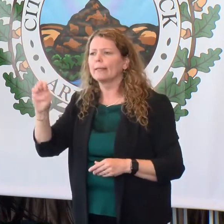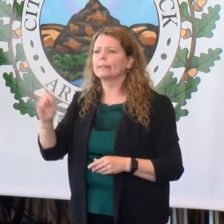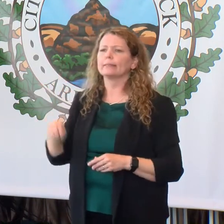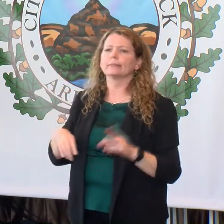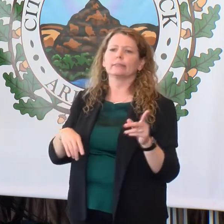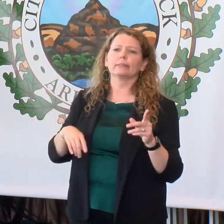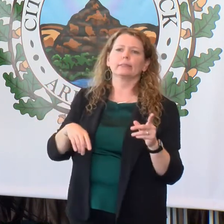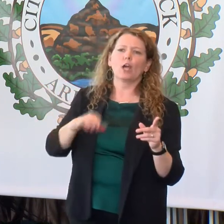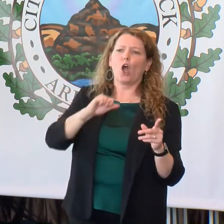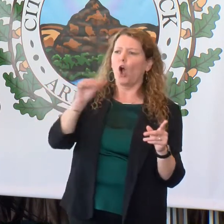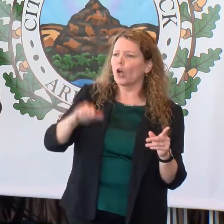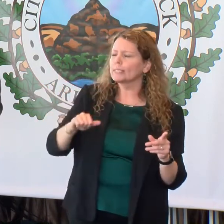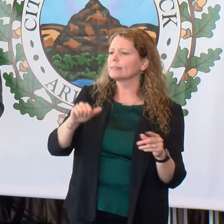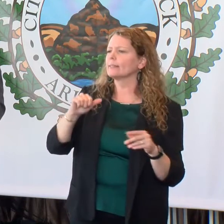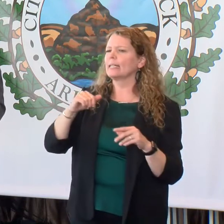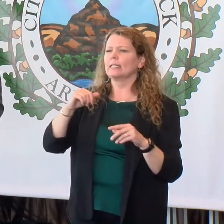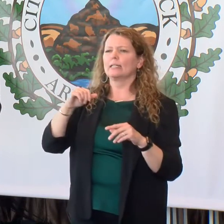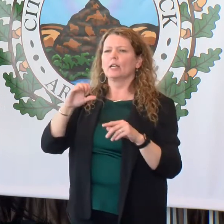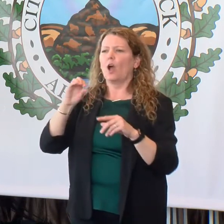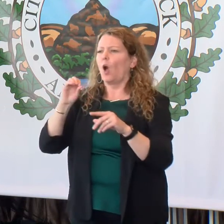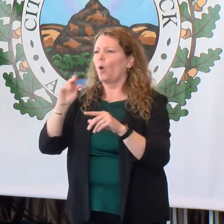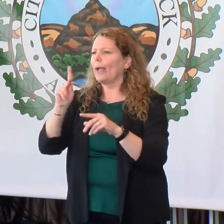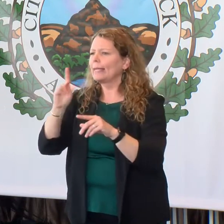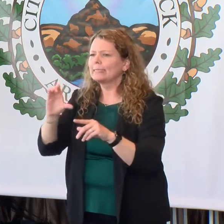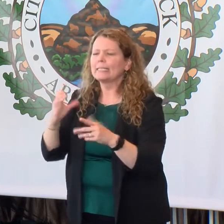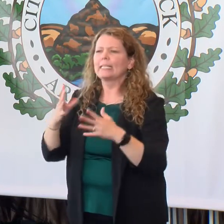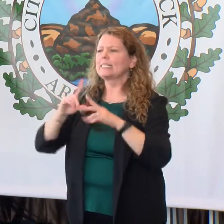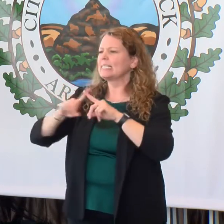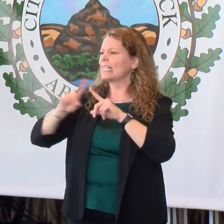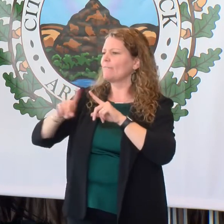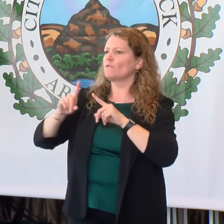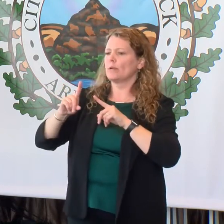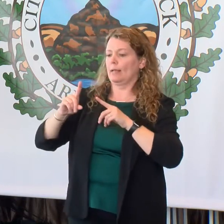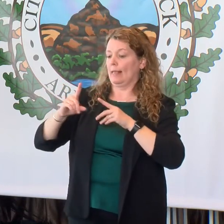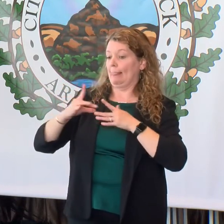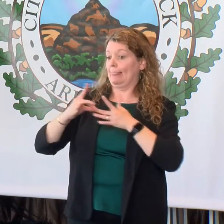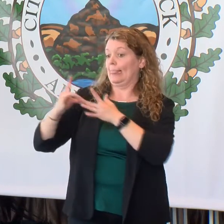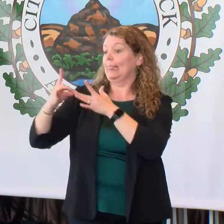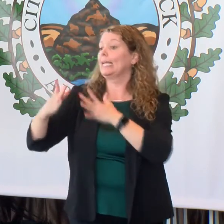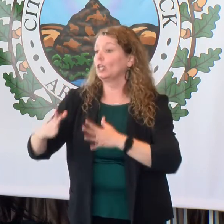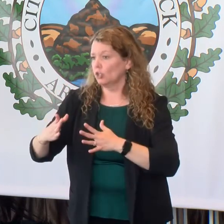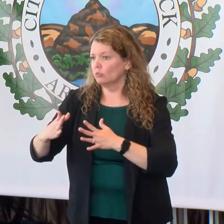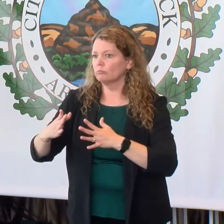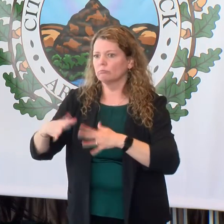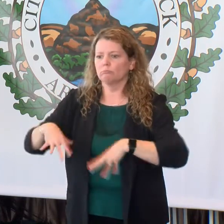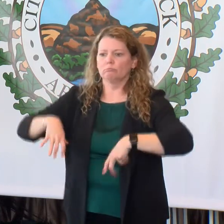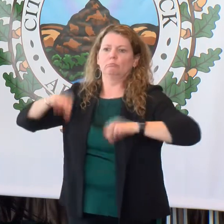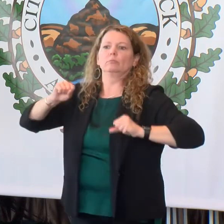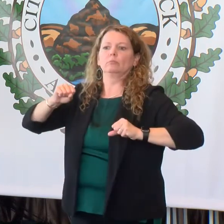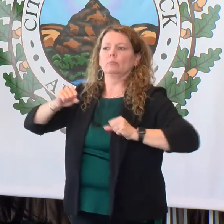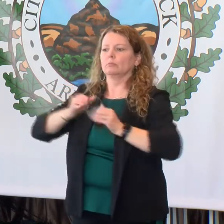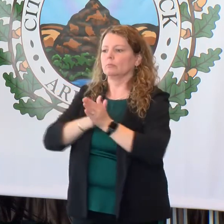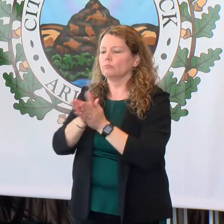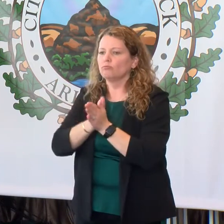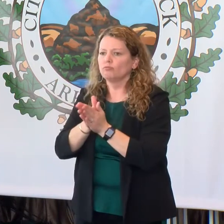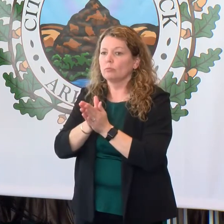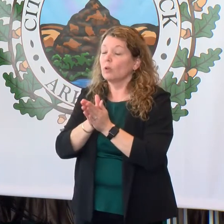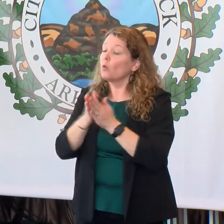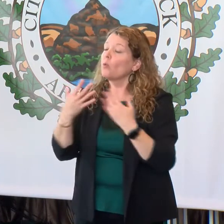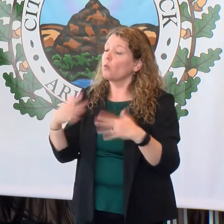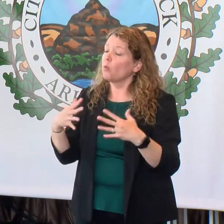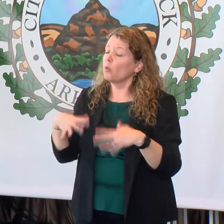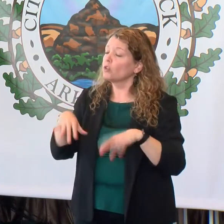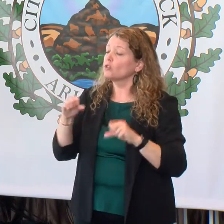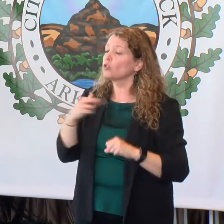Austin. They all have pivotal points in Oklahoma City where leadership took calculated risks.